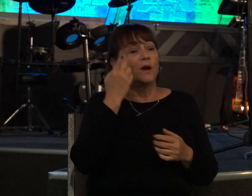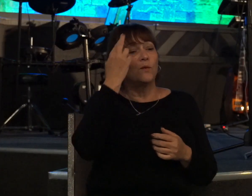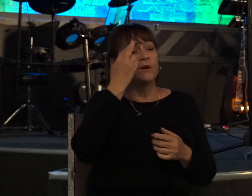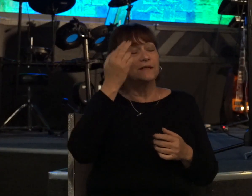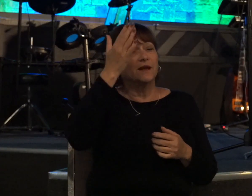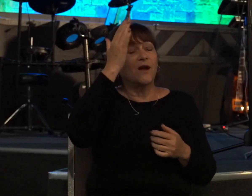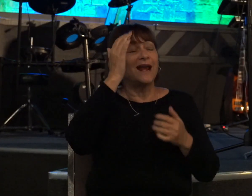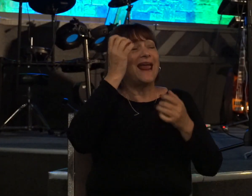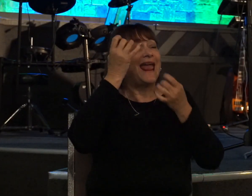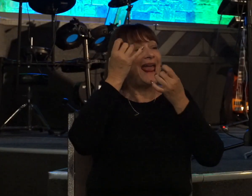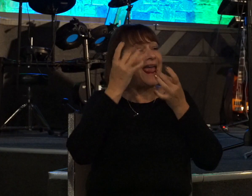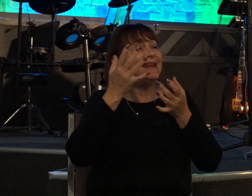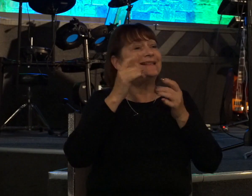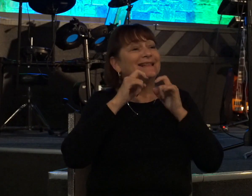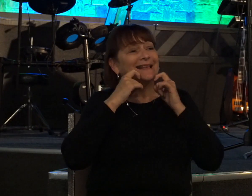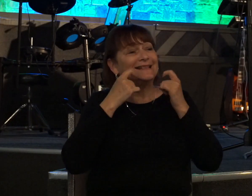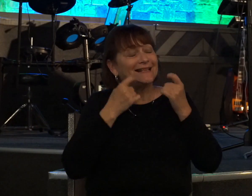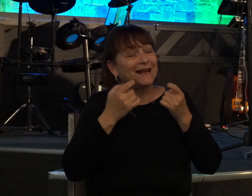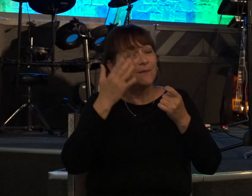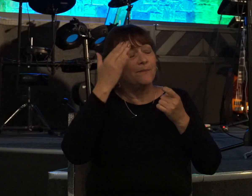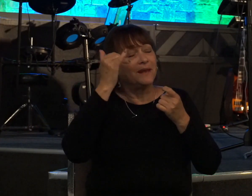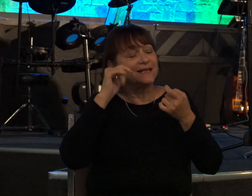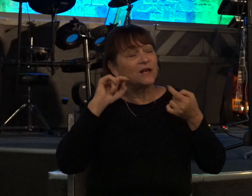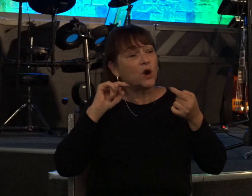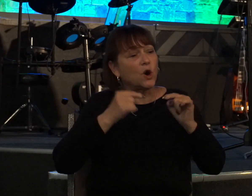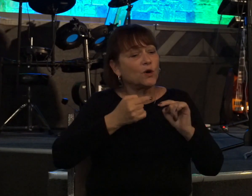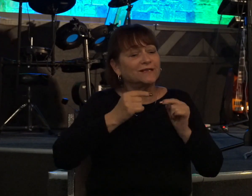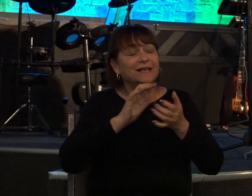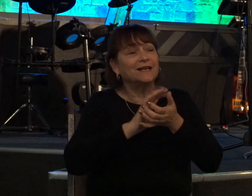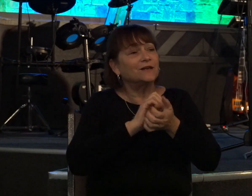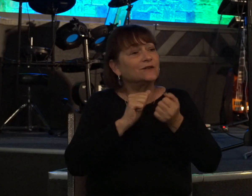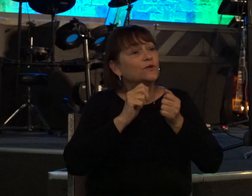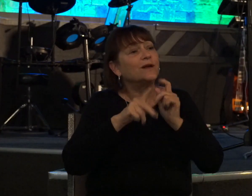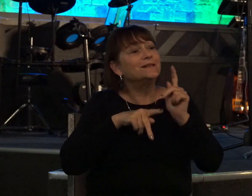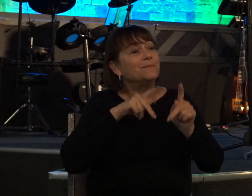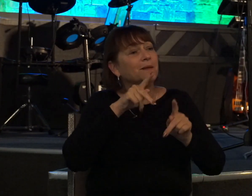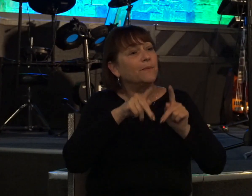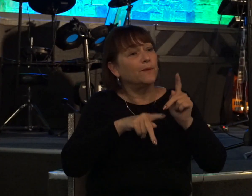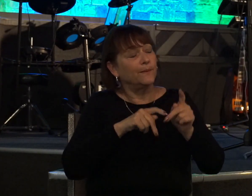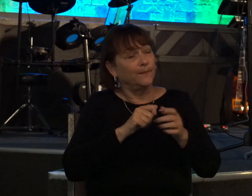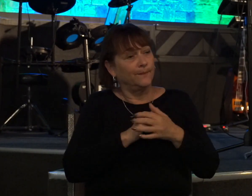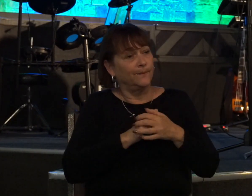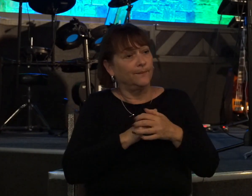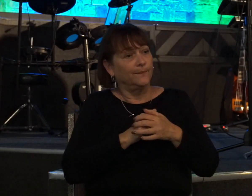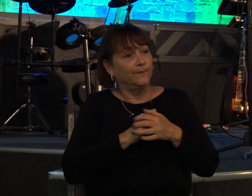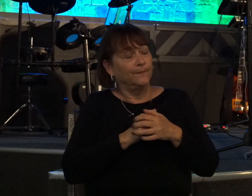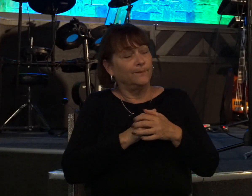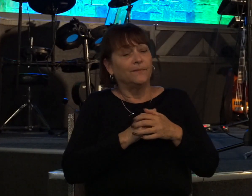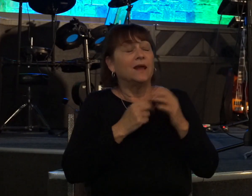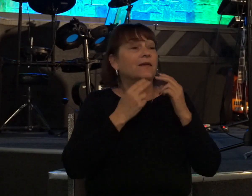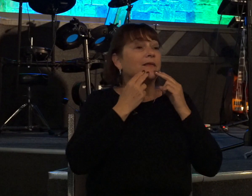hates sin because it hurts and it destroys people both innocent and the sinner themselves